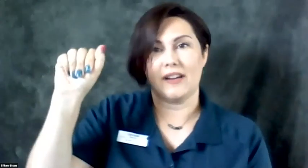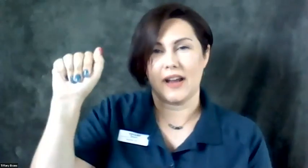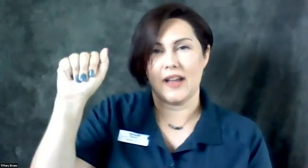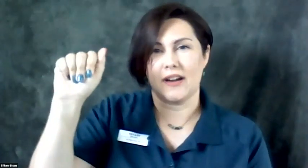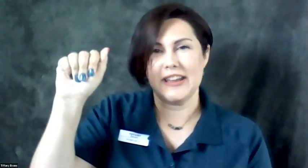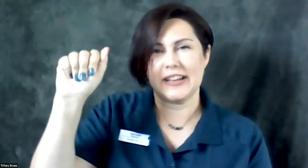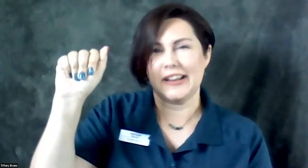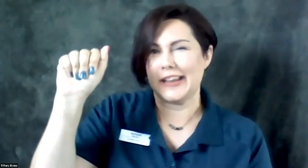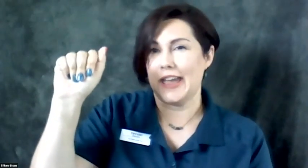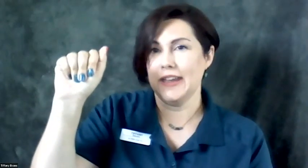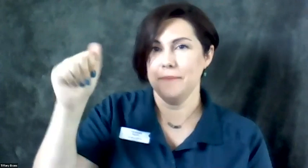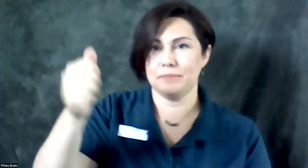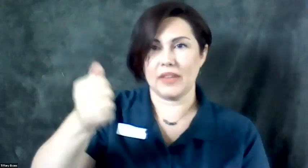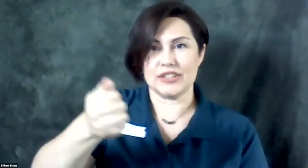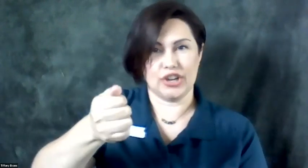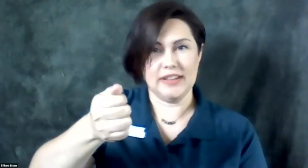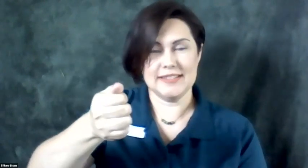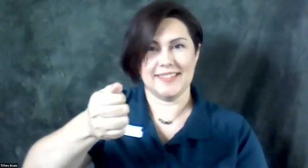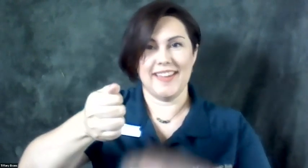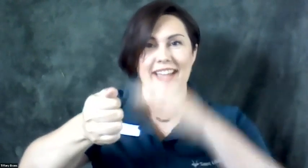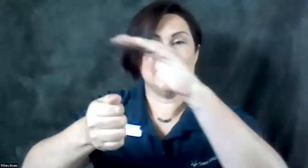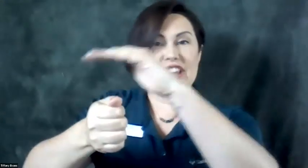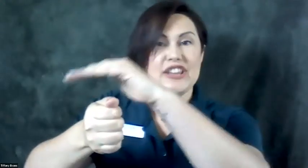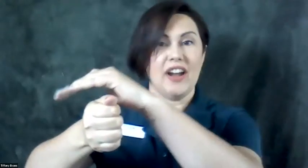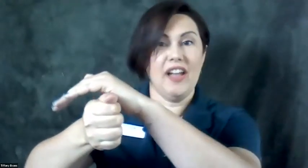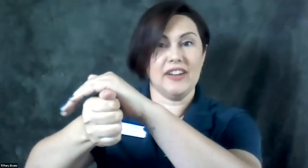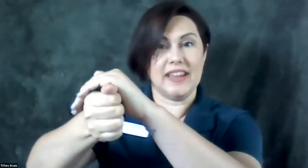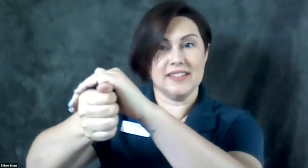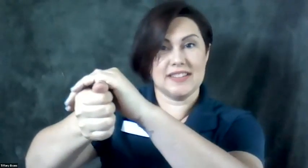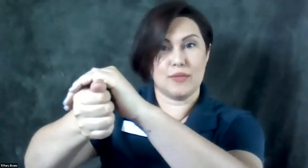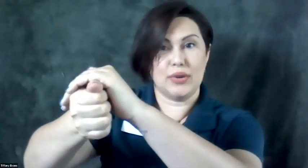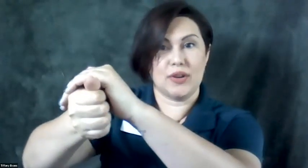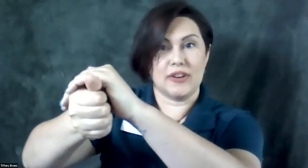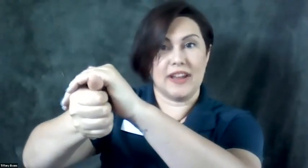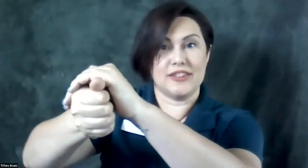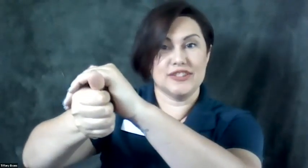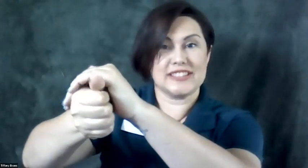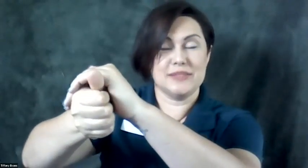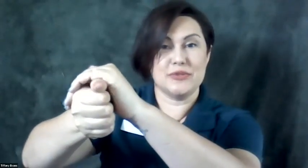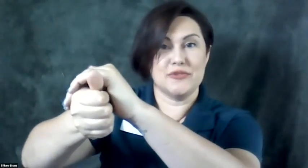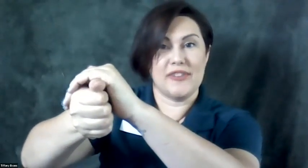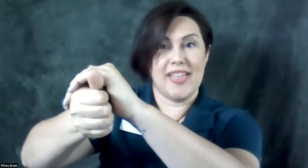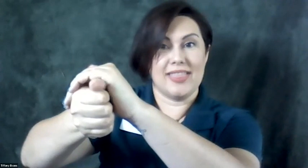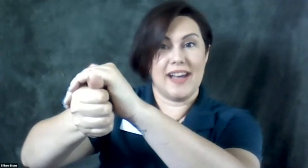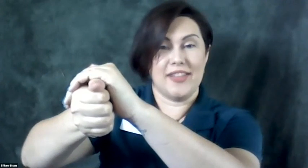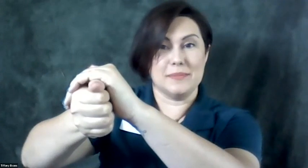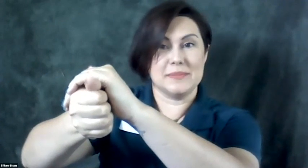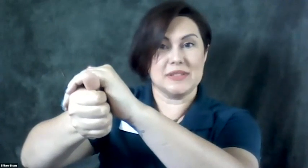our hand kind of like an A and turn it and then take your other hand and put it over and then you're just going to move that thumb. So this